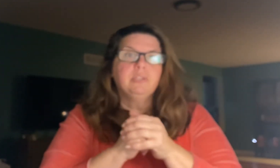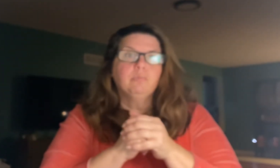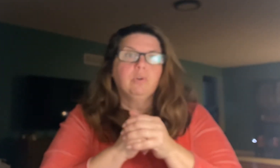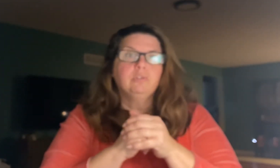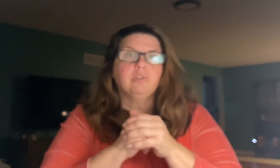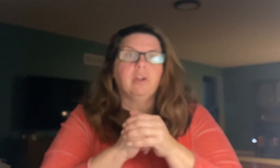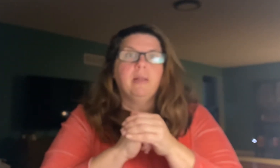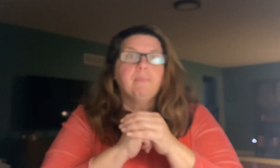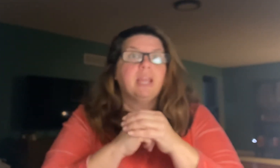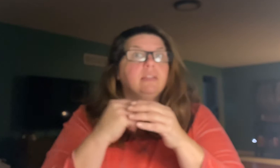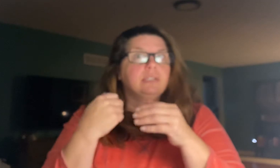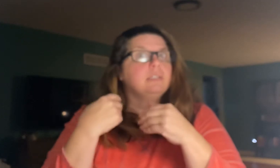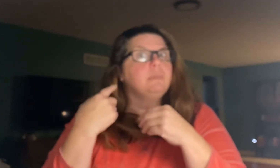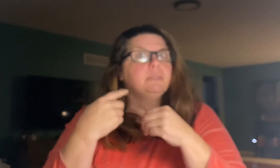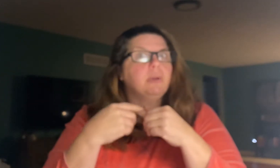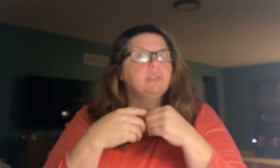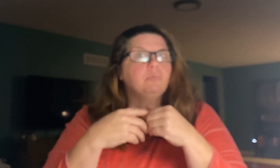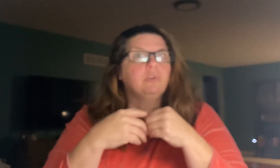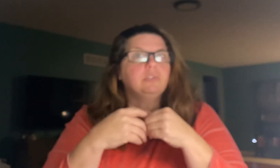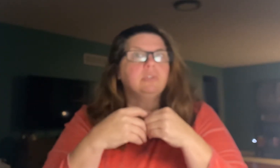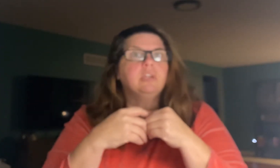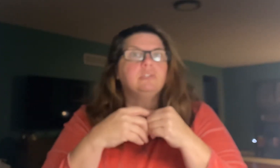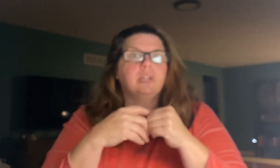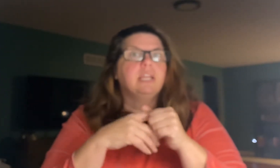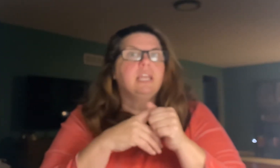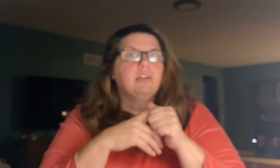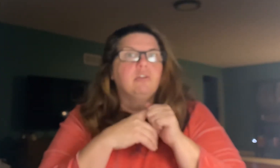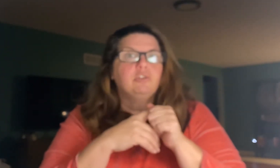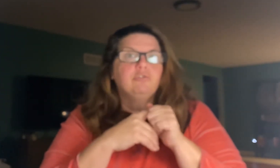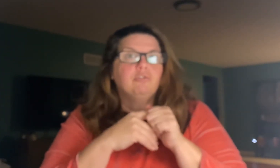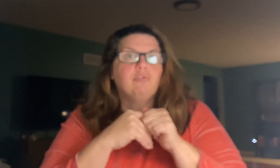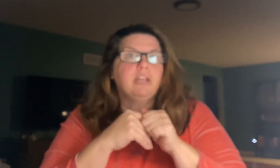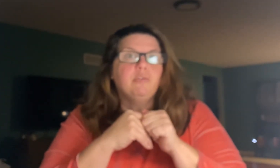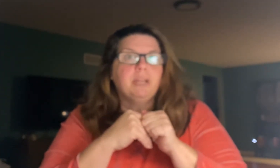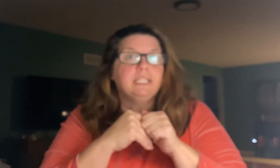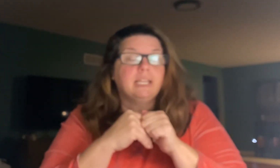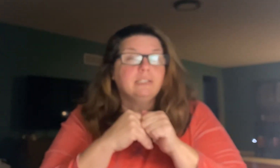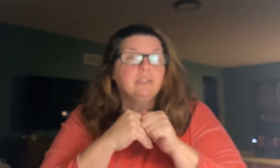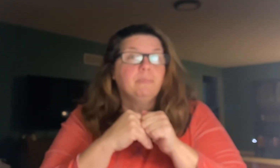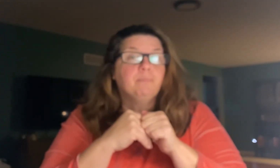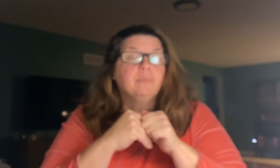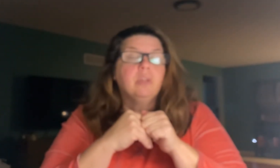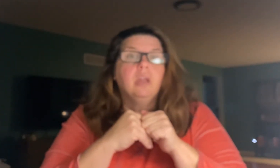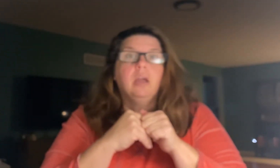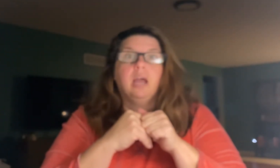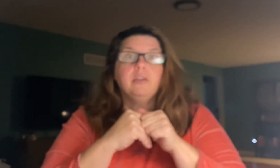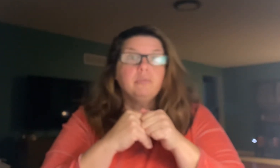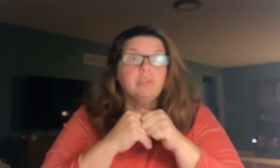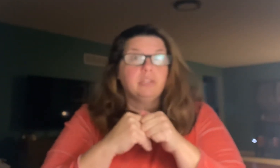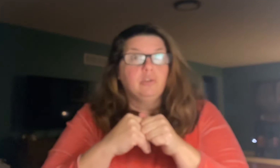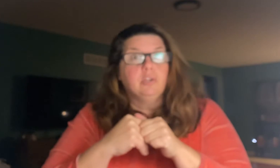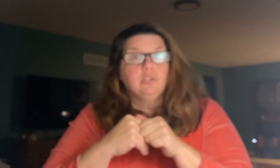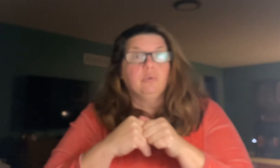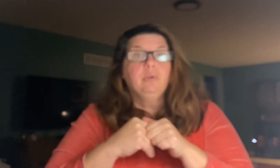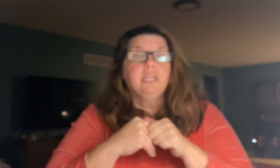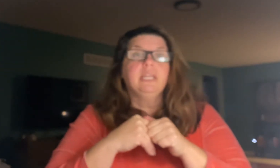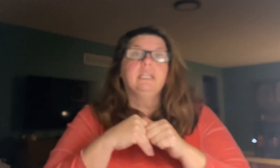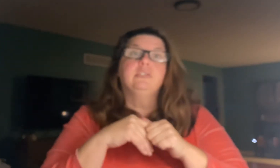words or, and listen to me spell these words so that I can get a good grade on my test? Another thing that you can do is go